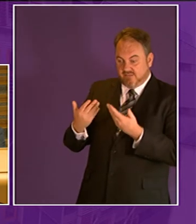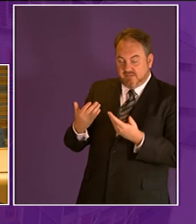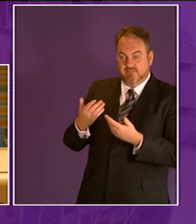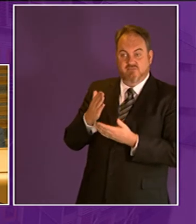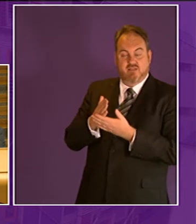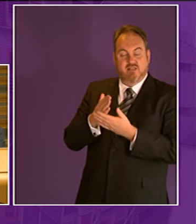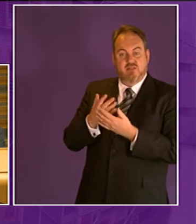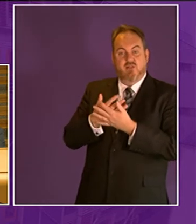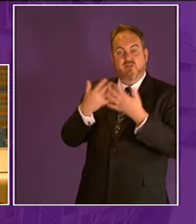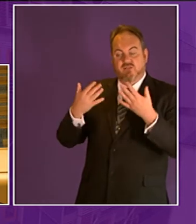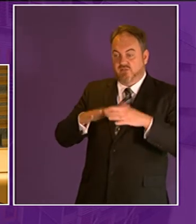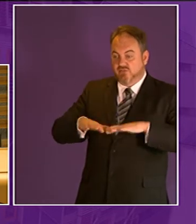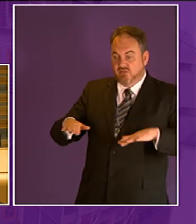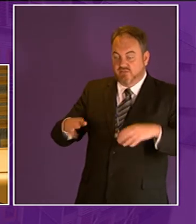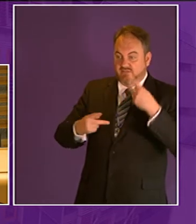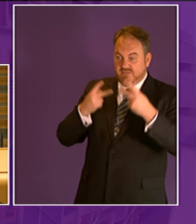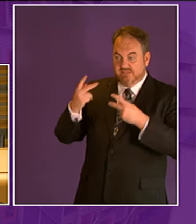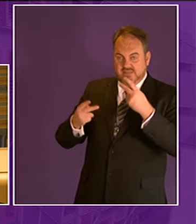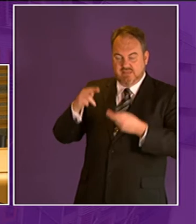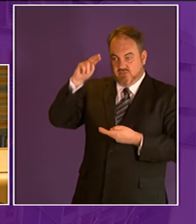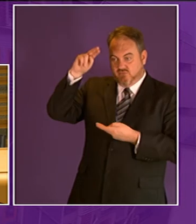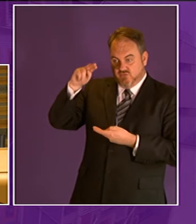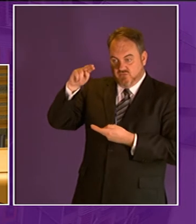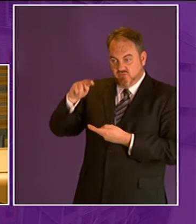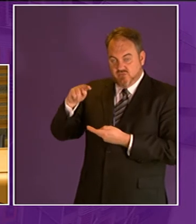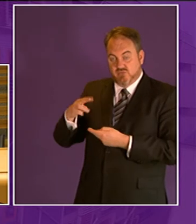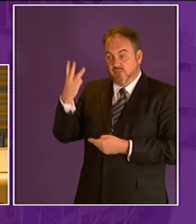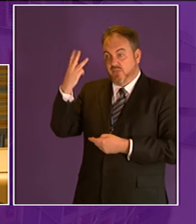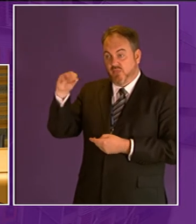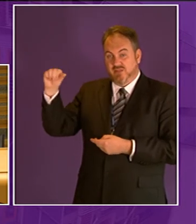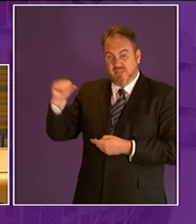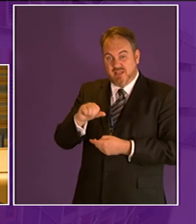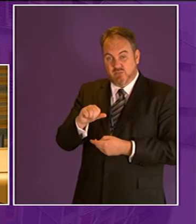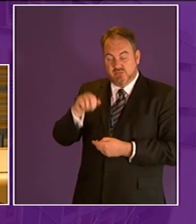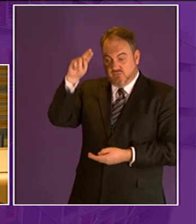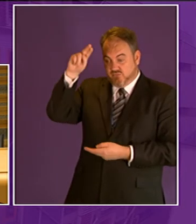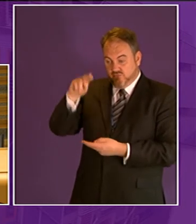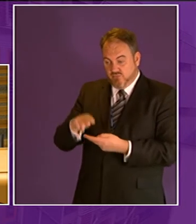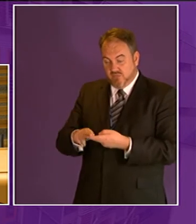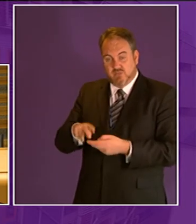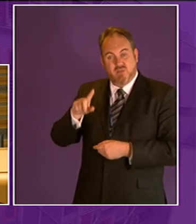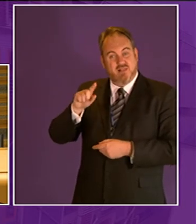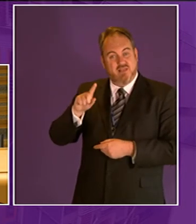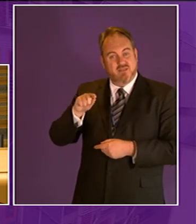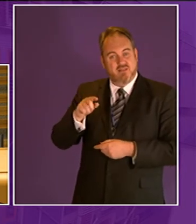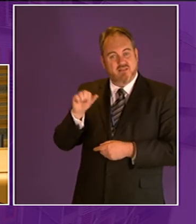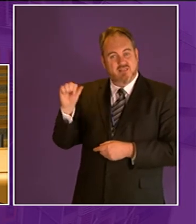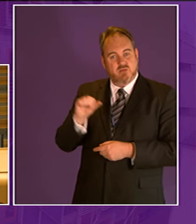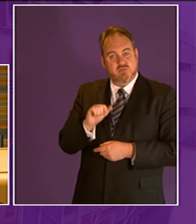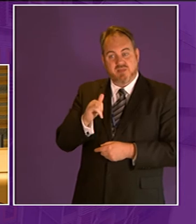school pupils visited visiting has dropped from 30,000 to 11,000 recently and this can be as simple as schools not being able to afford the coach